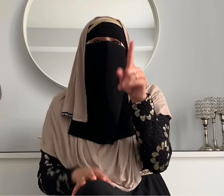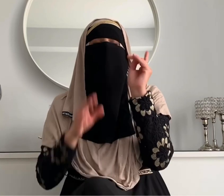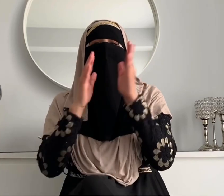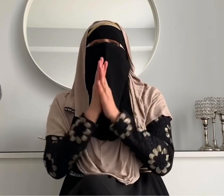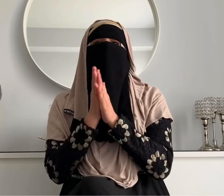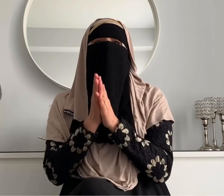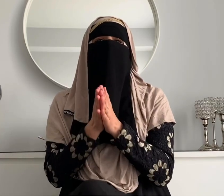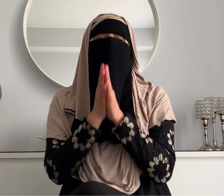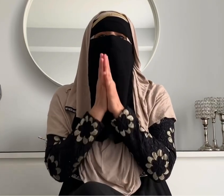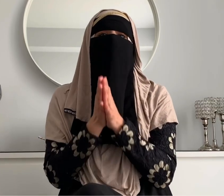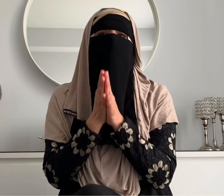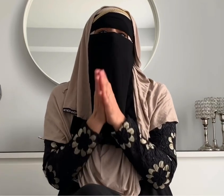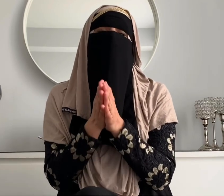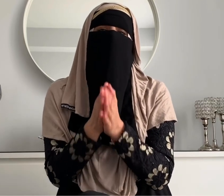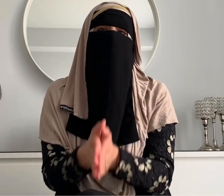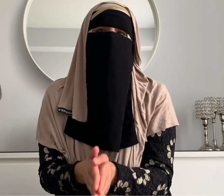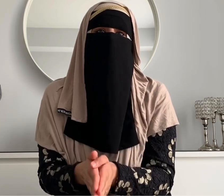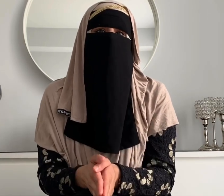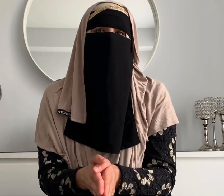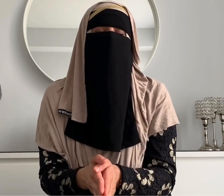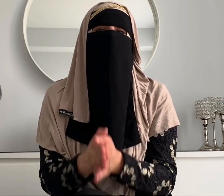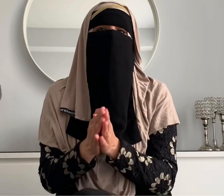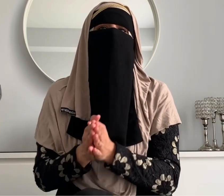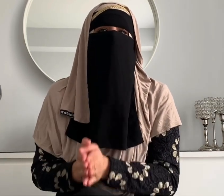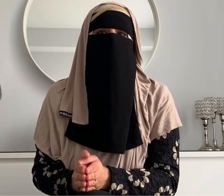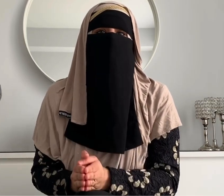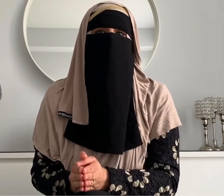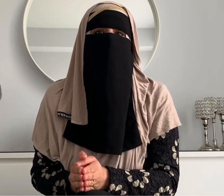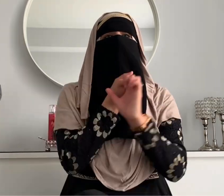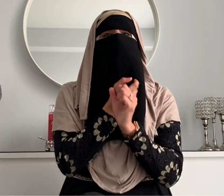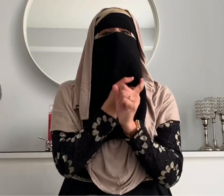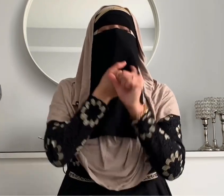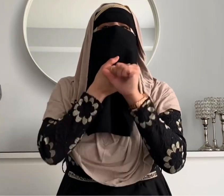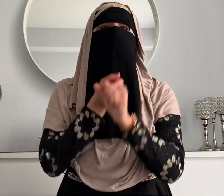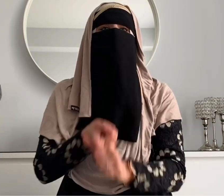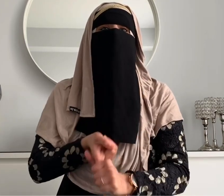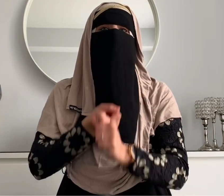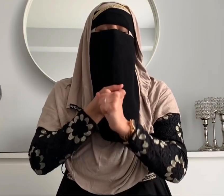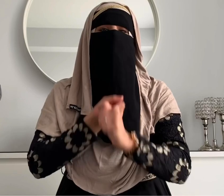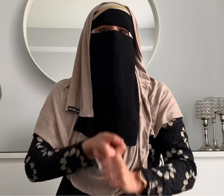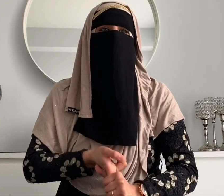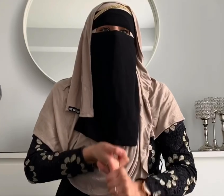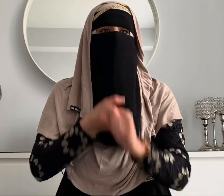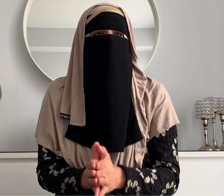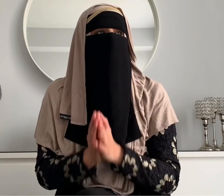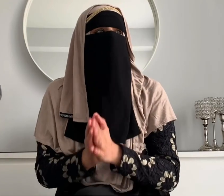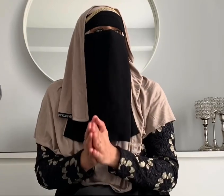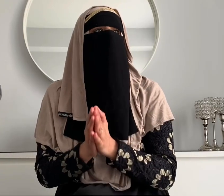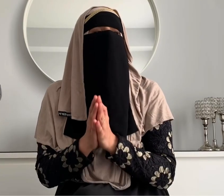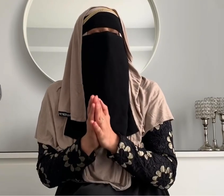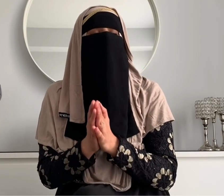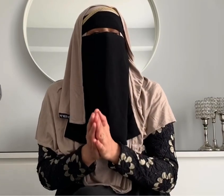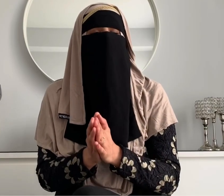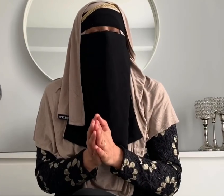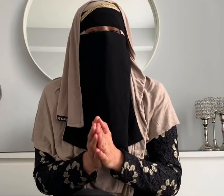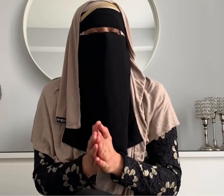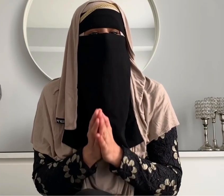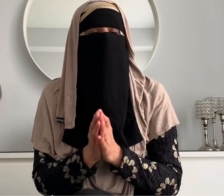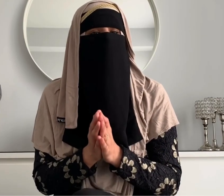because your baby's trying to communicate with you and they're unable to because it eliminates tantrums tantrums are a huge thing when the kids reach